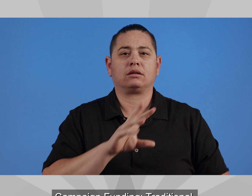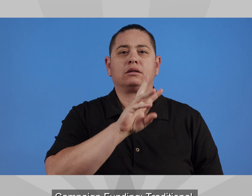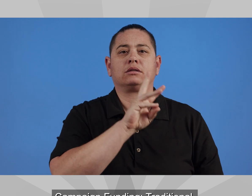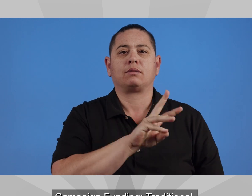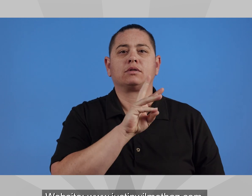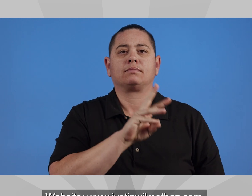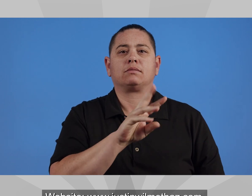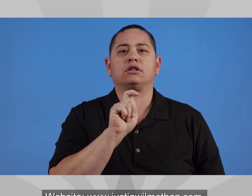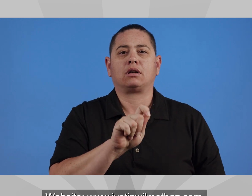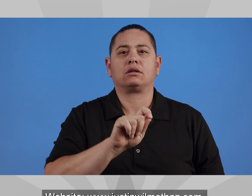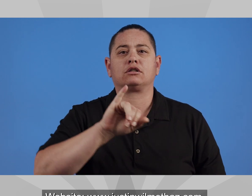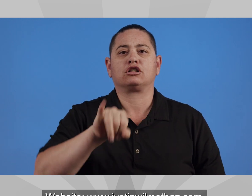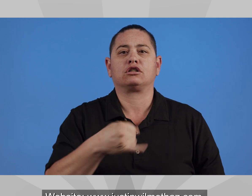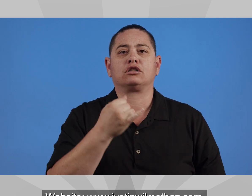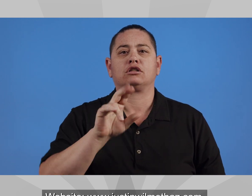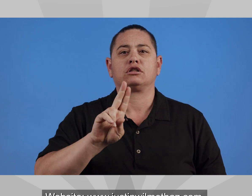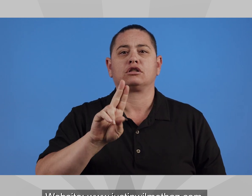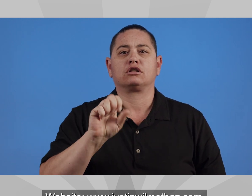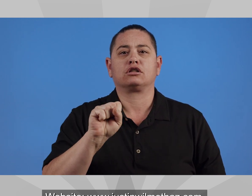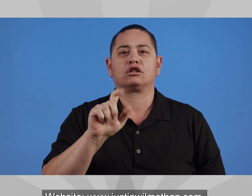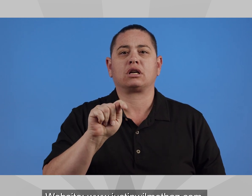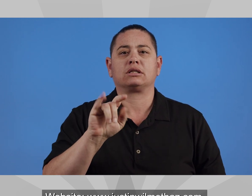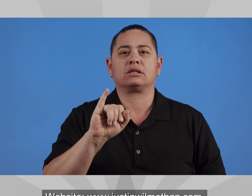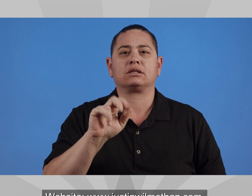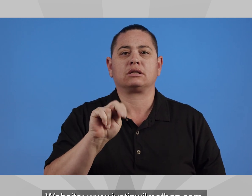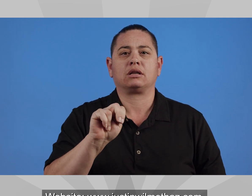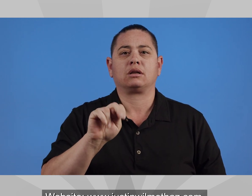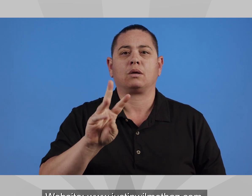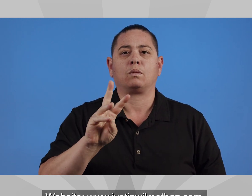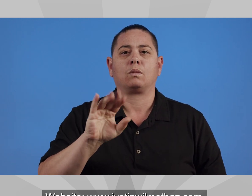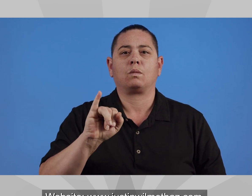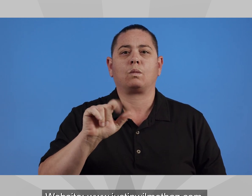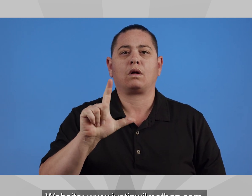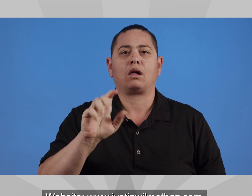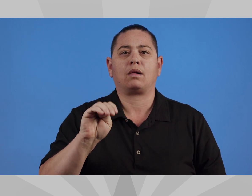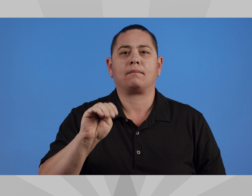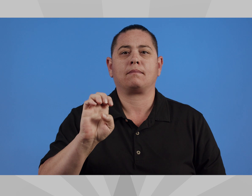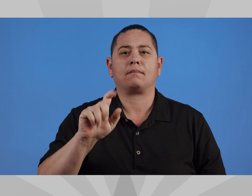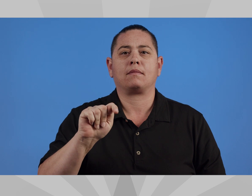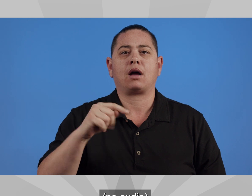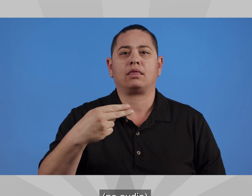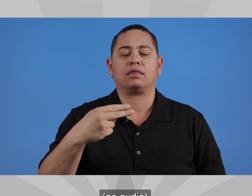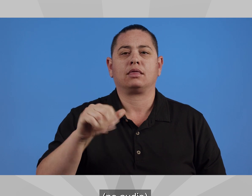Website www.justinwilmothaz.com